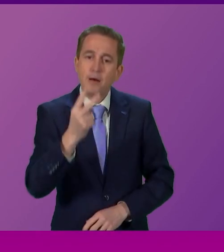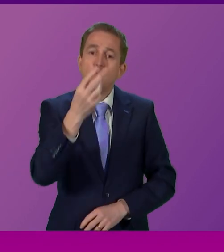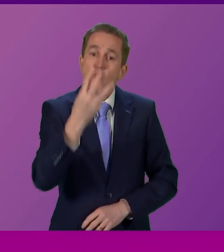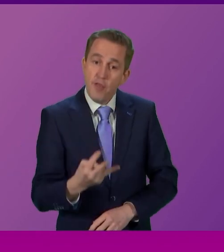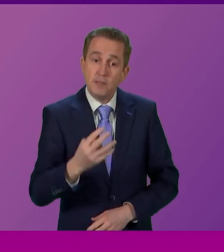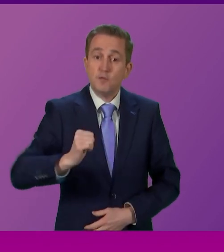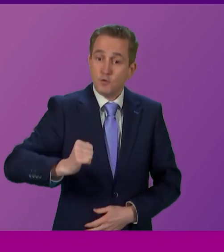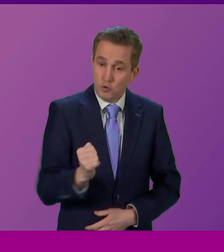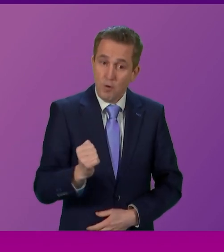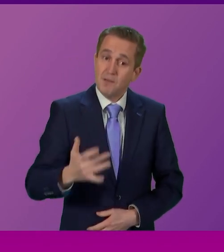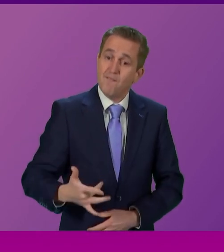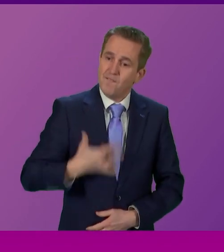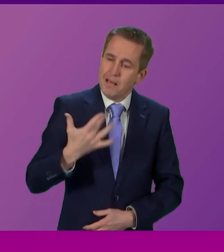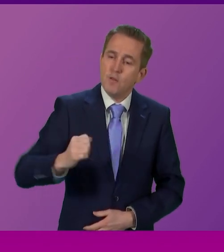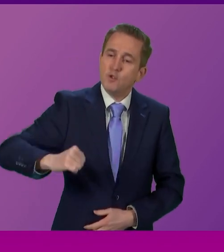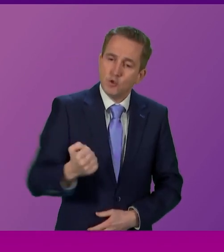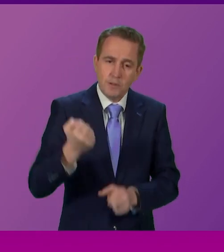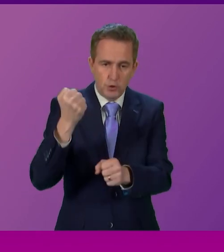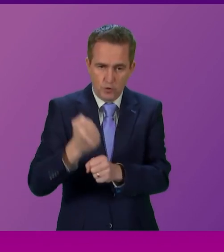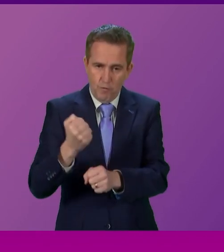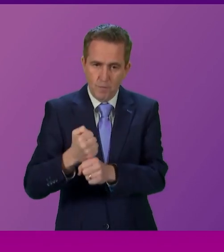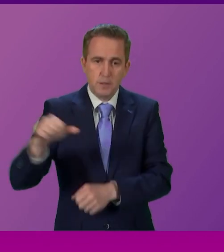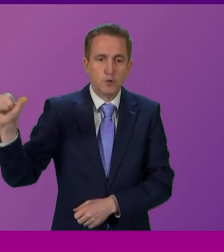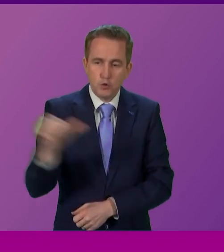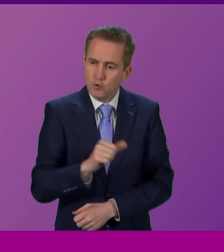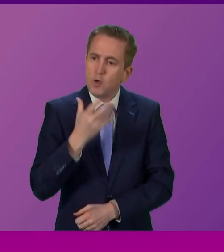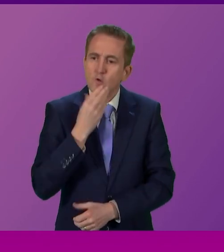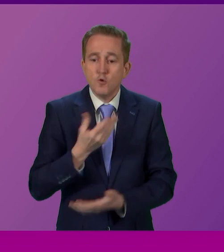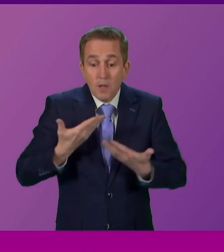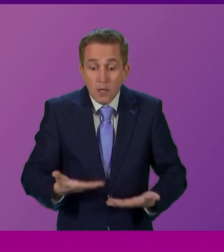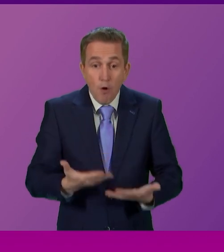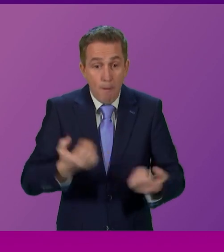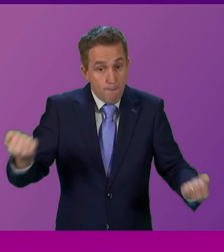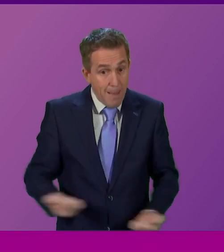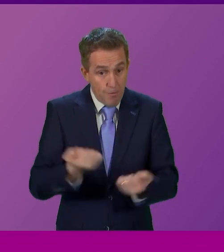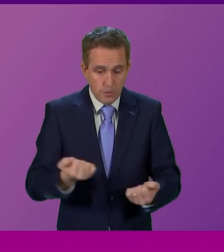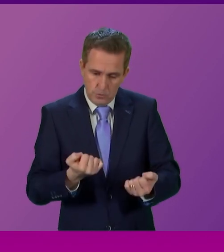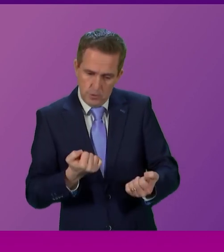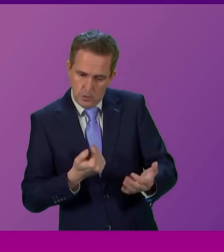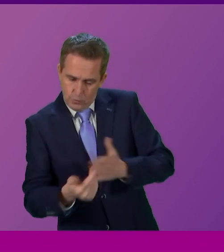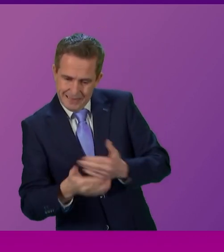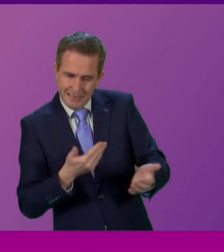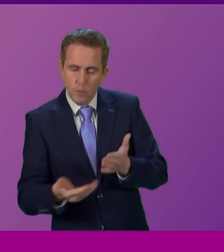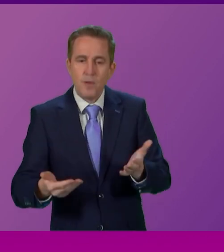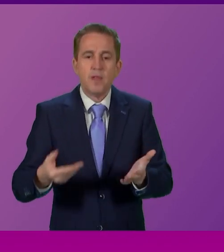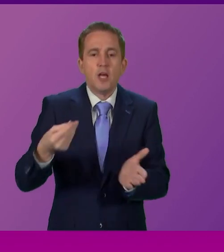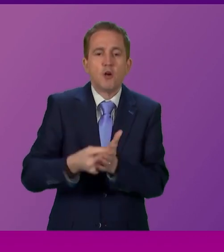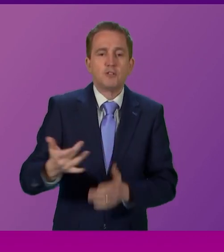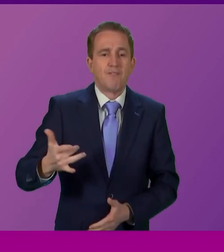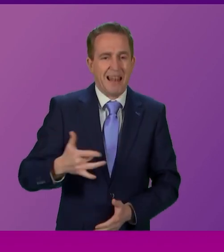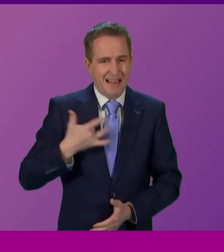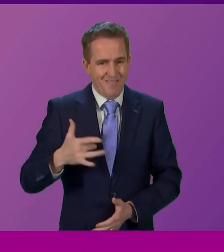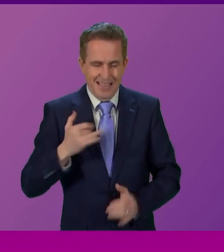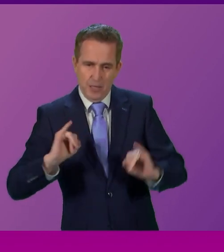Scots think that the Scottish Government could be and should be doing more with existing powers to address the cost of living crisis. The reality